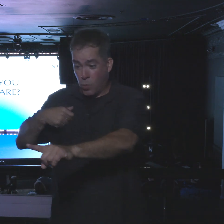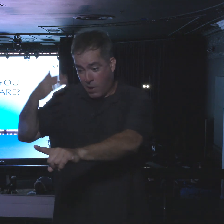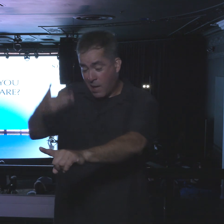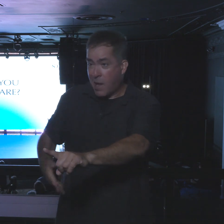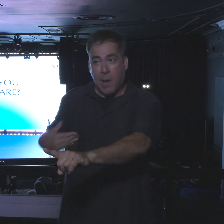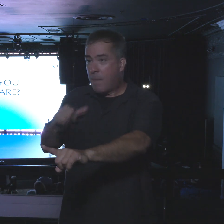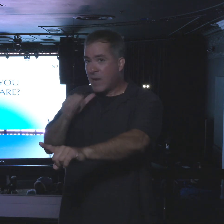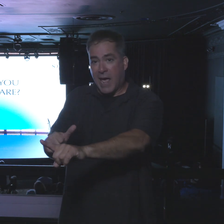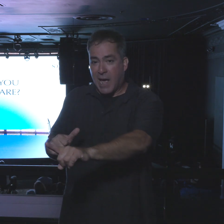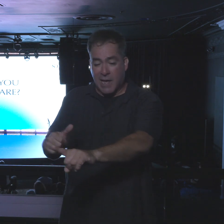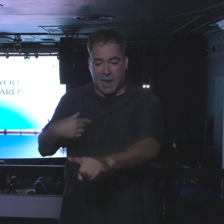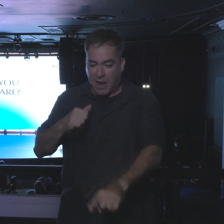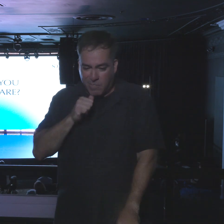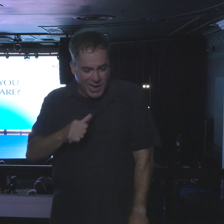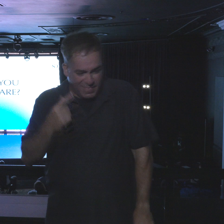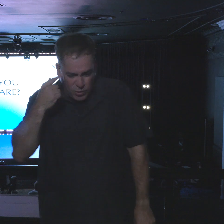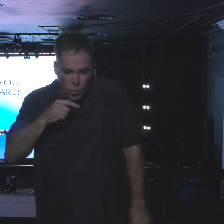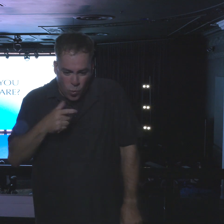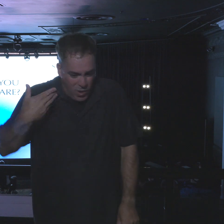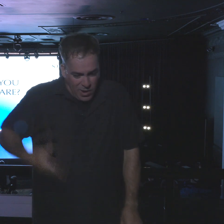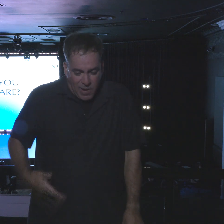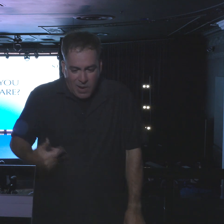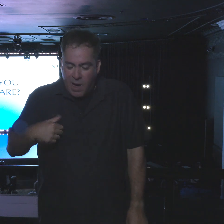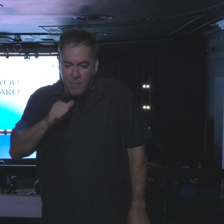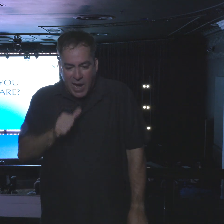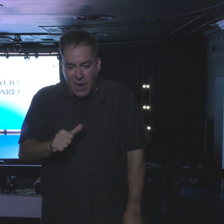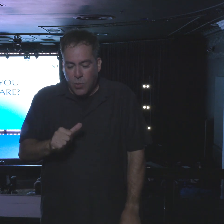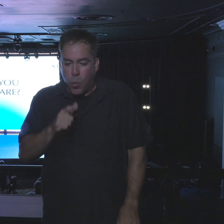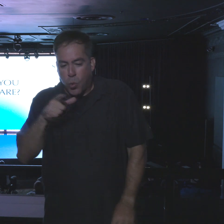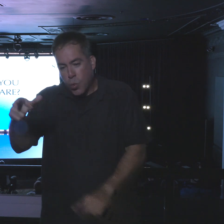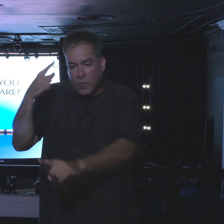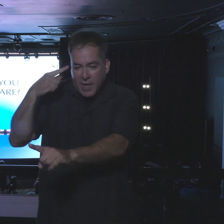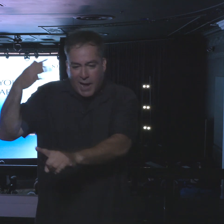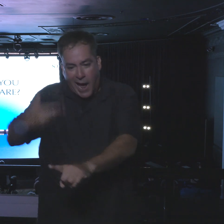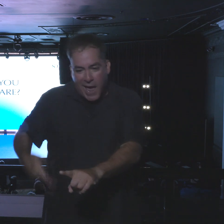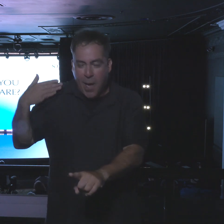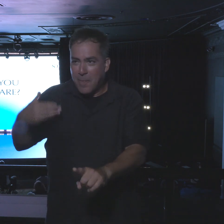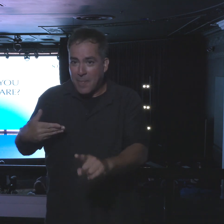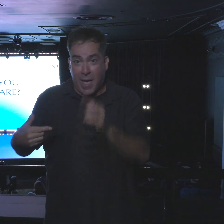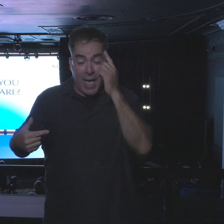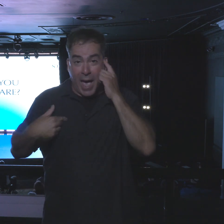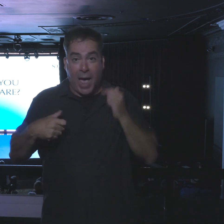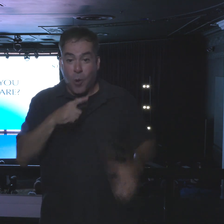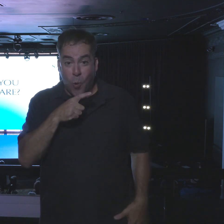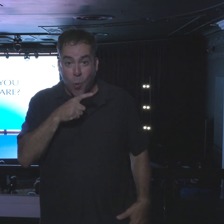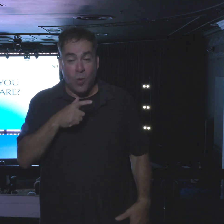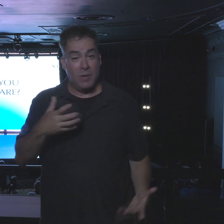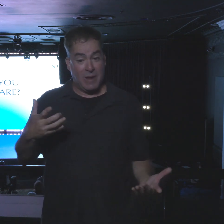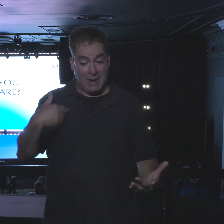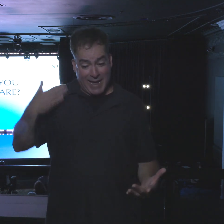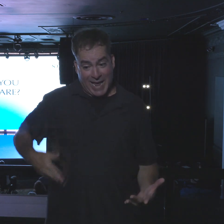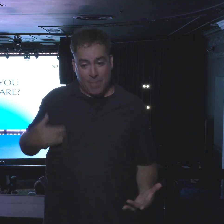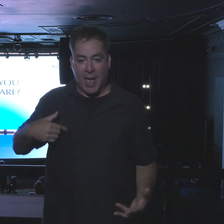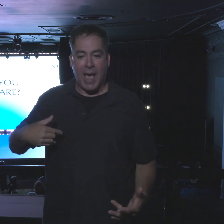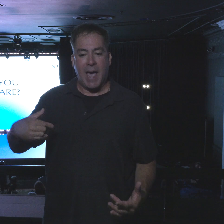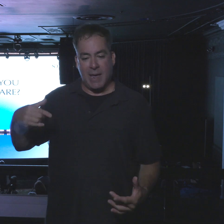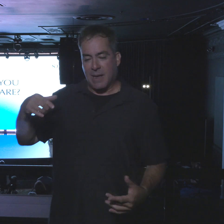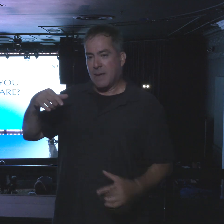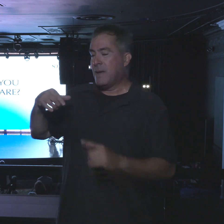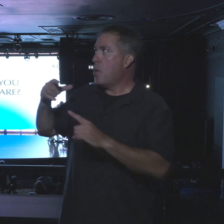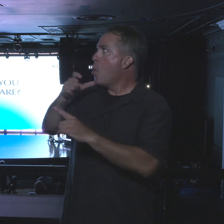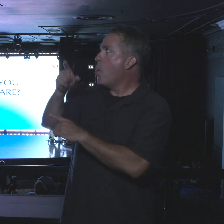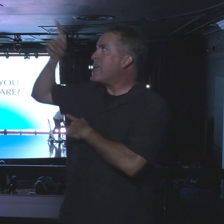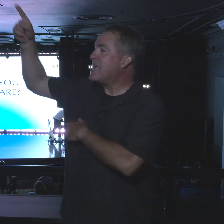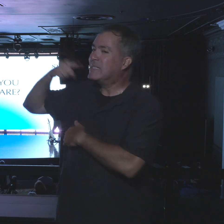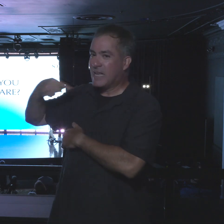I'm not even who I think you think I am. I am who he says I am. I'm